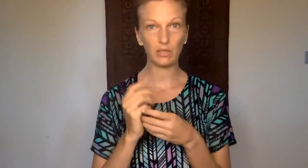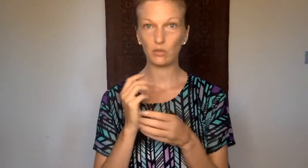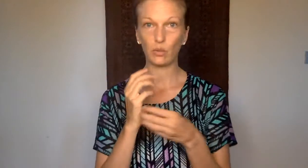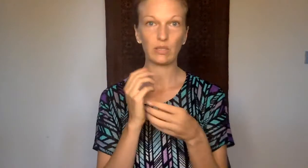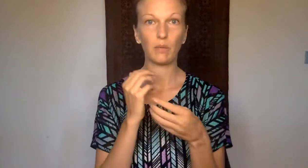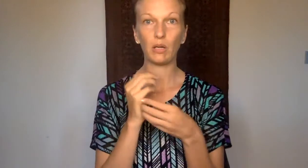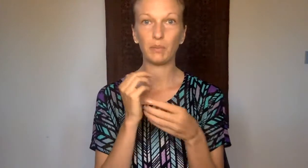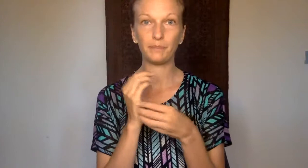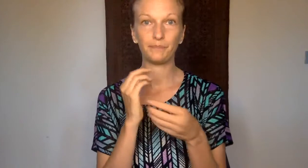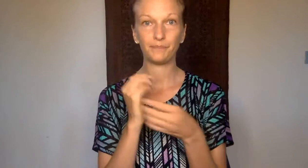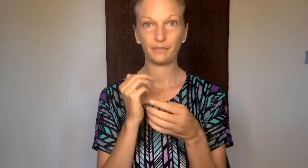towards Bob.